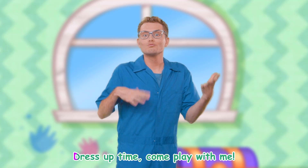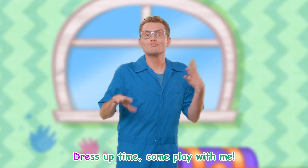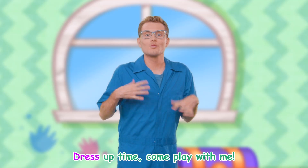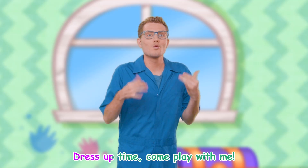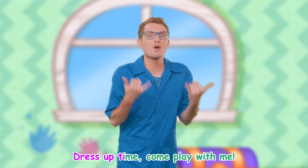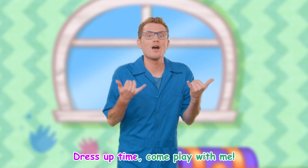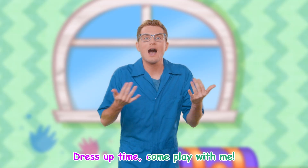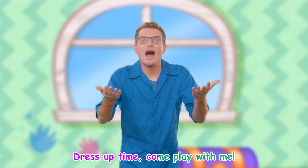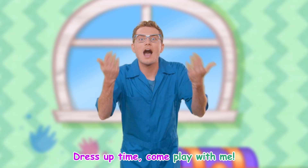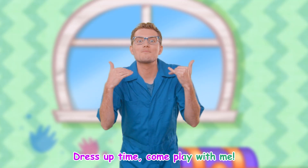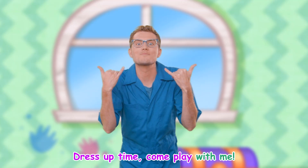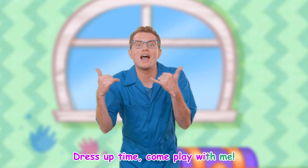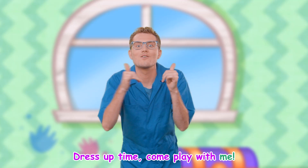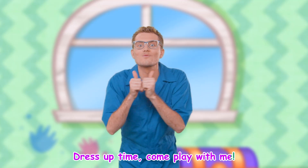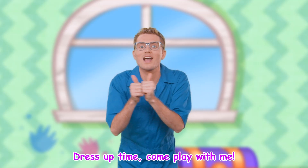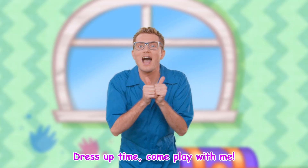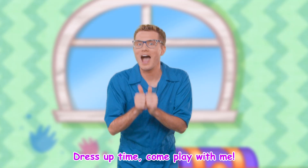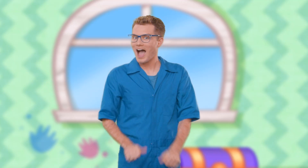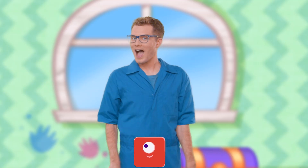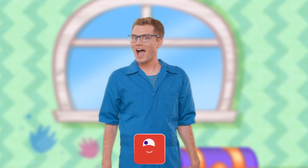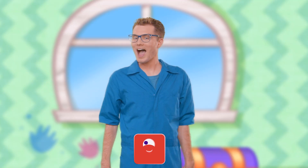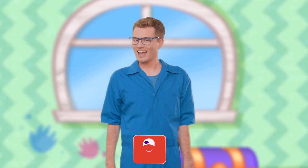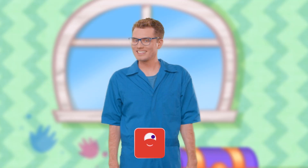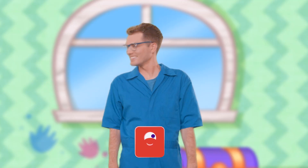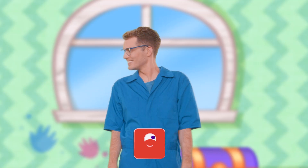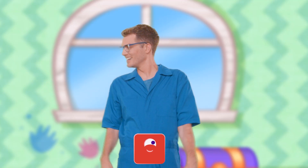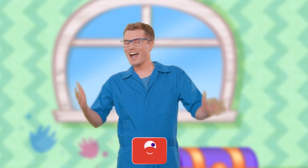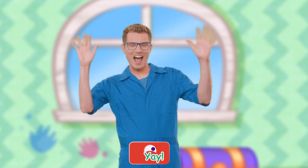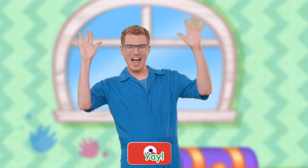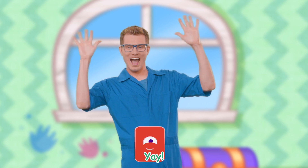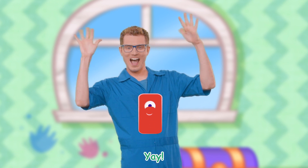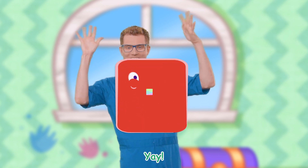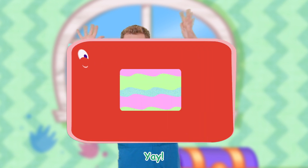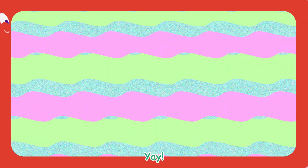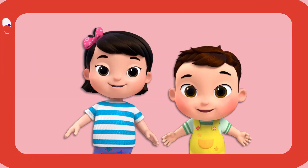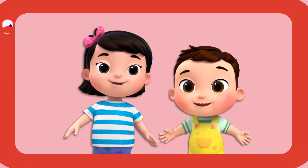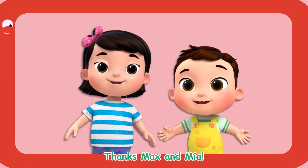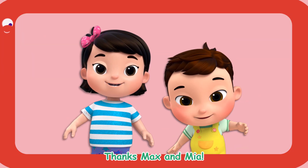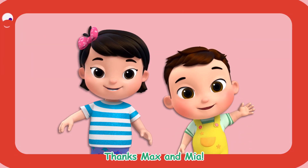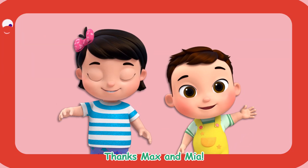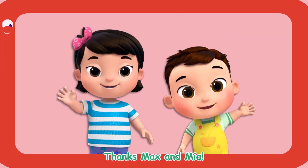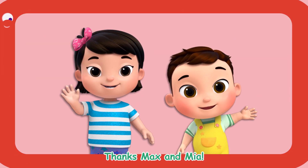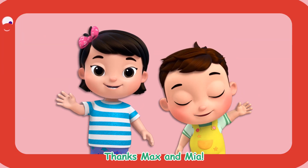Dress up, time, come play with me! Yay! Thanks, Max and Mia!